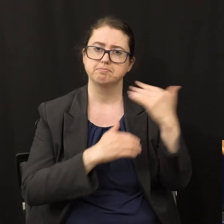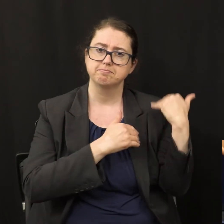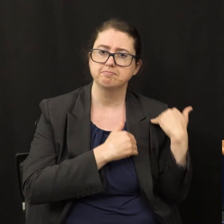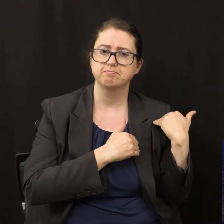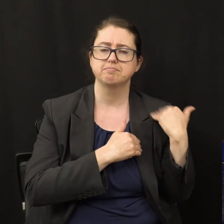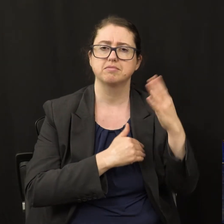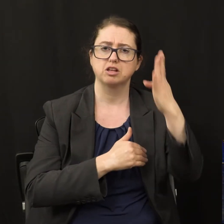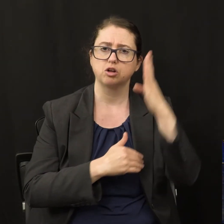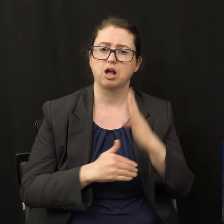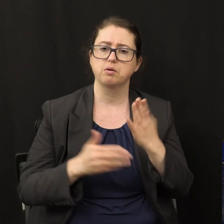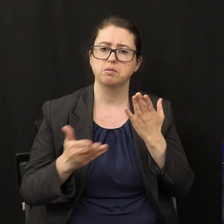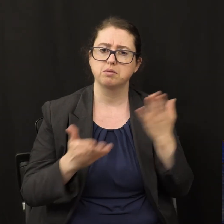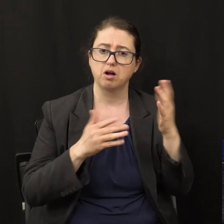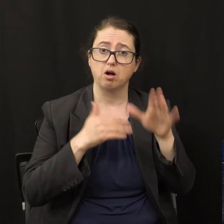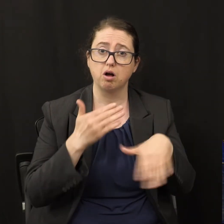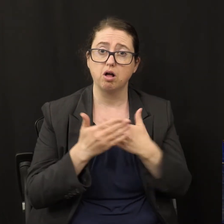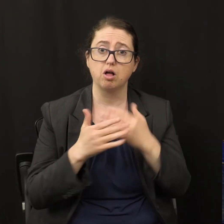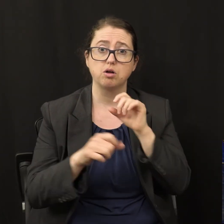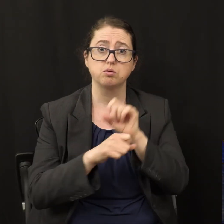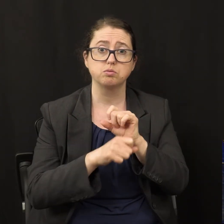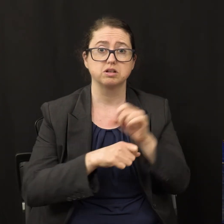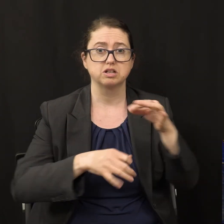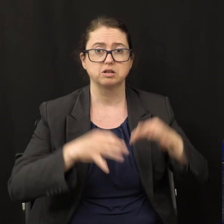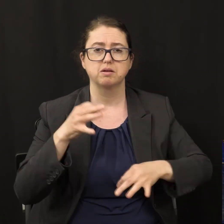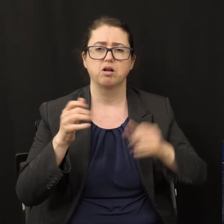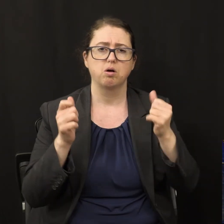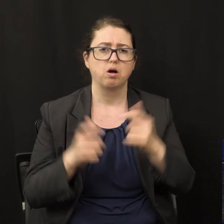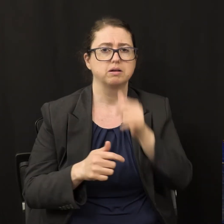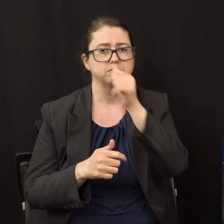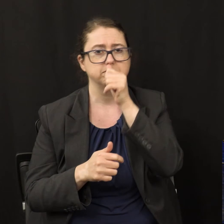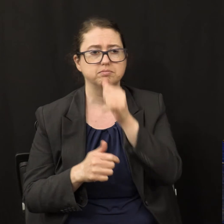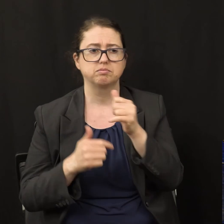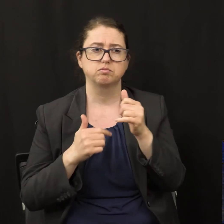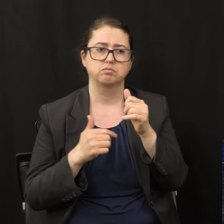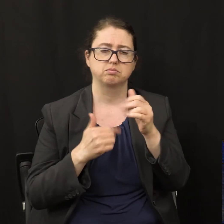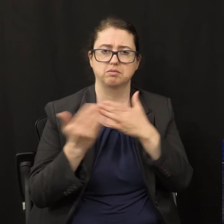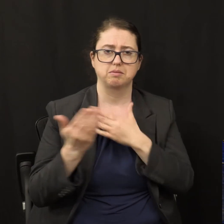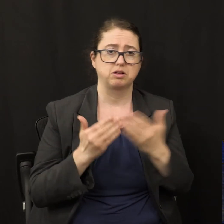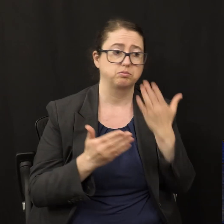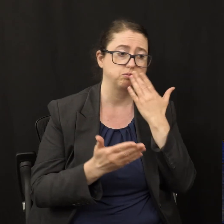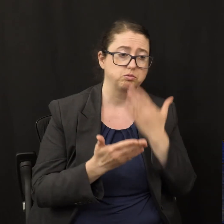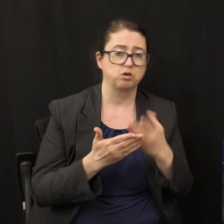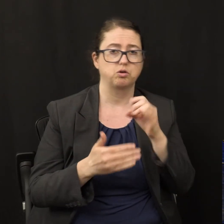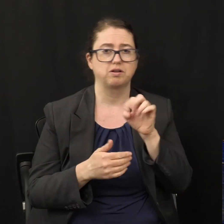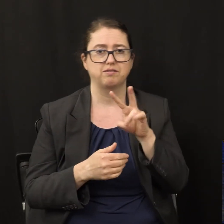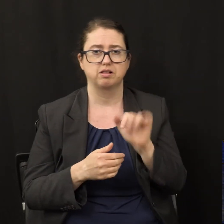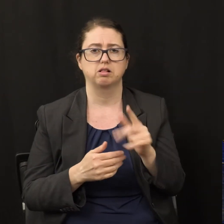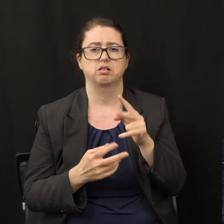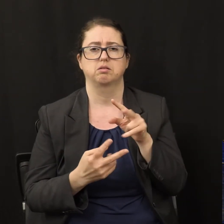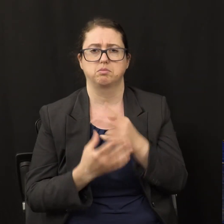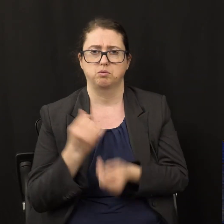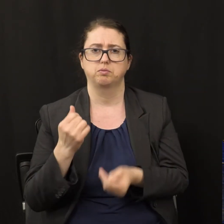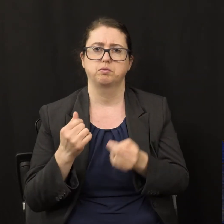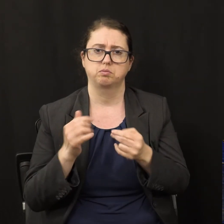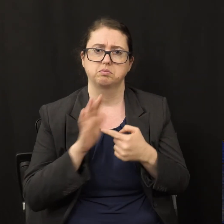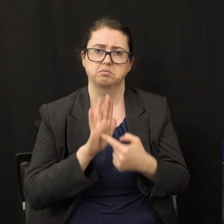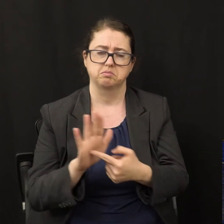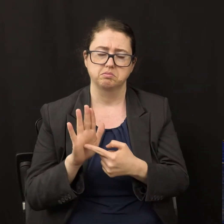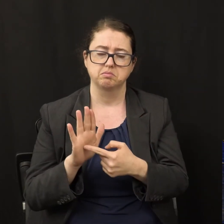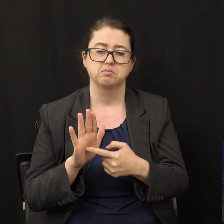including every secret thing whether good or evil. Another evidence that this comes from the most